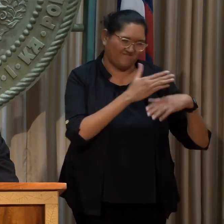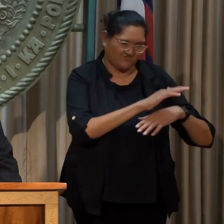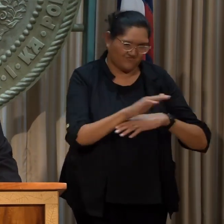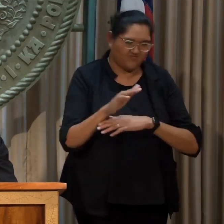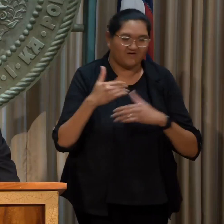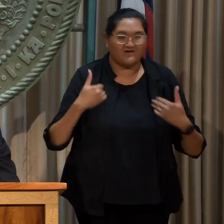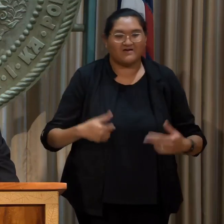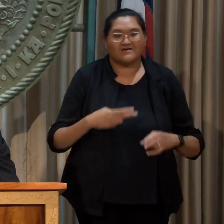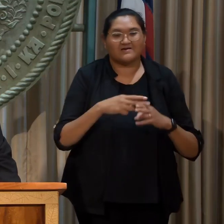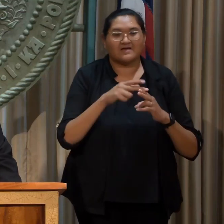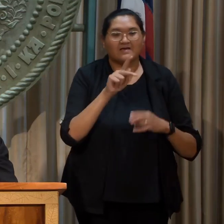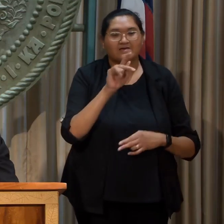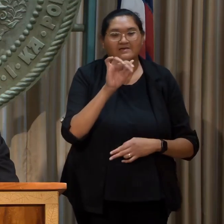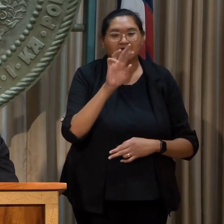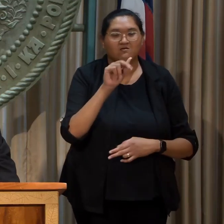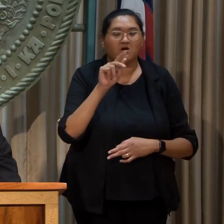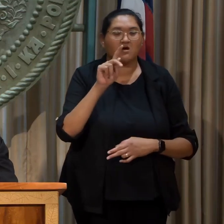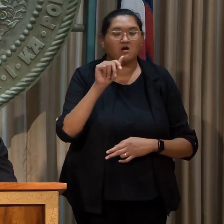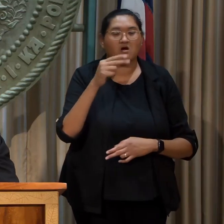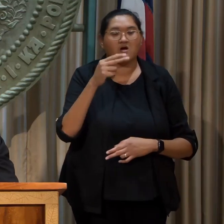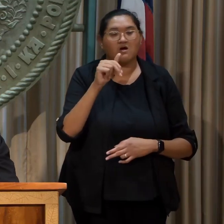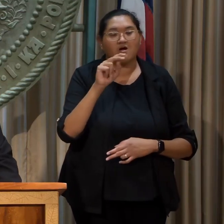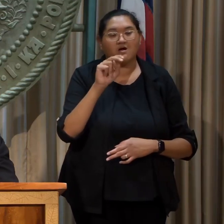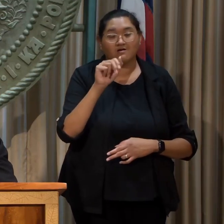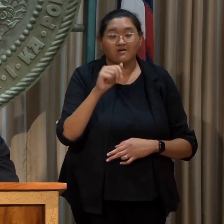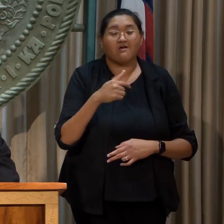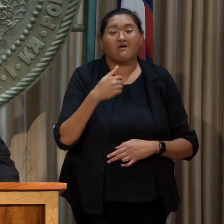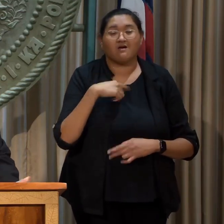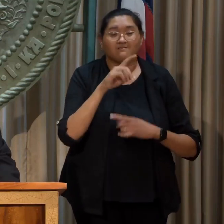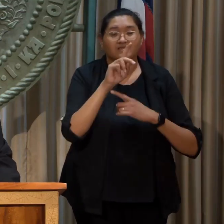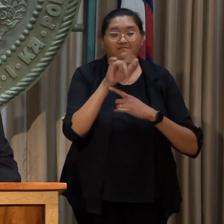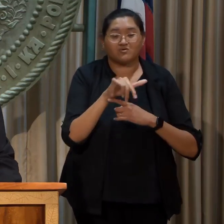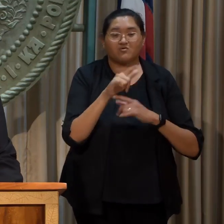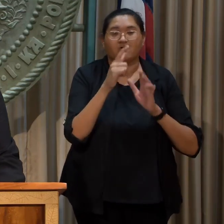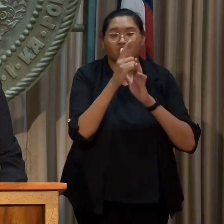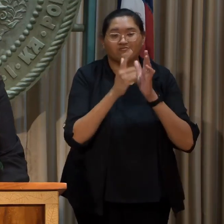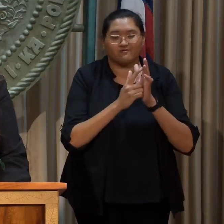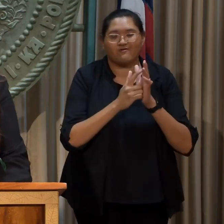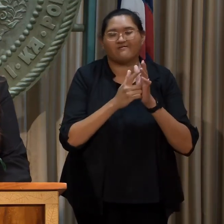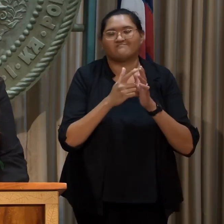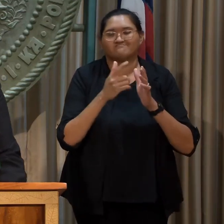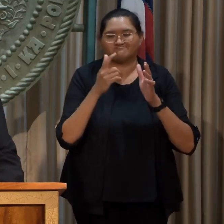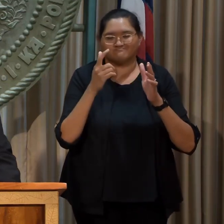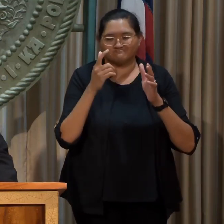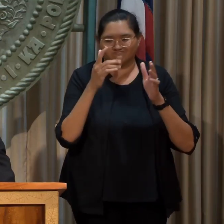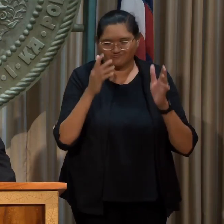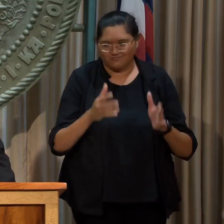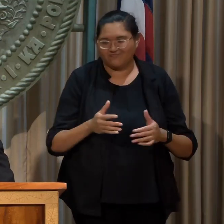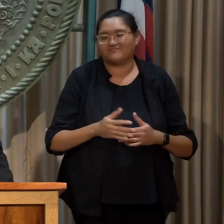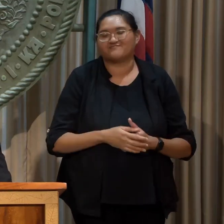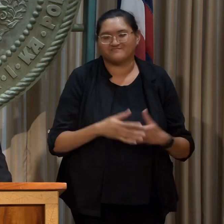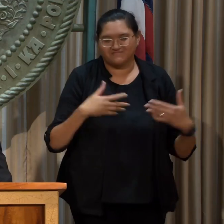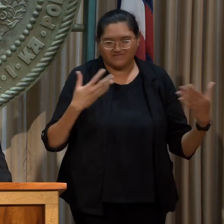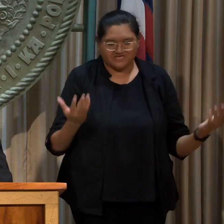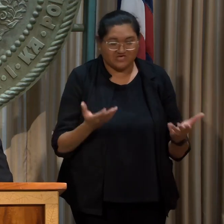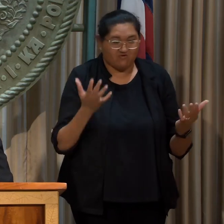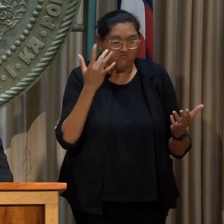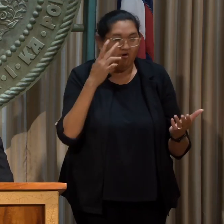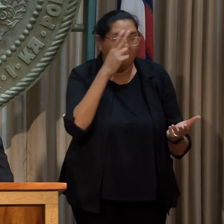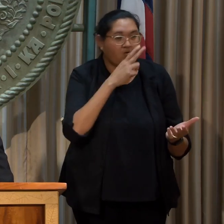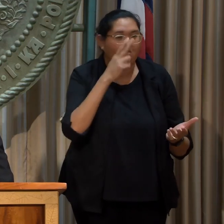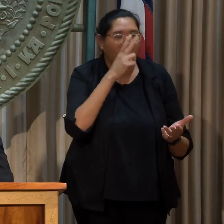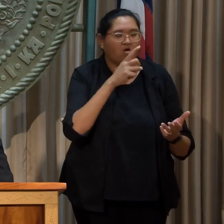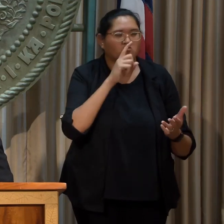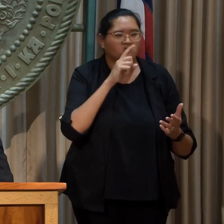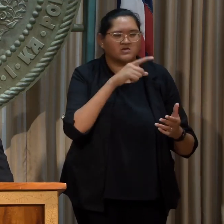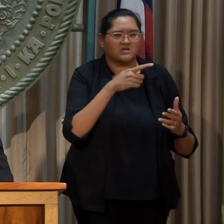Kira Kahahane, I am a deputy attorney general at the Department of the Attorney General. We're here today because Hawaii is